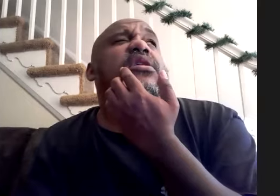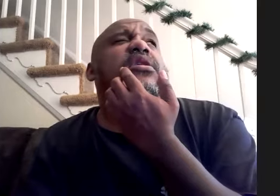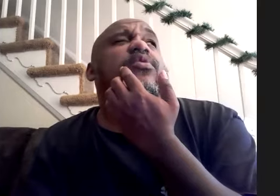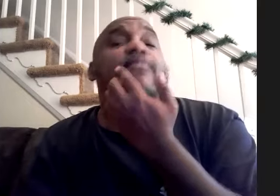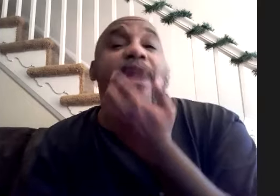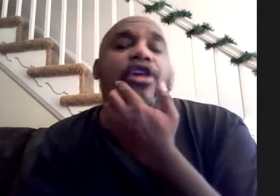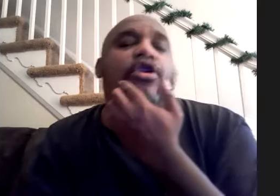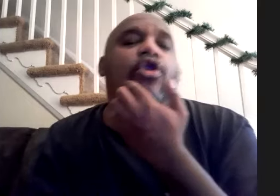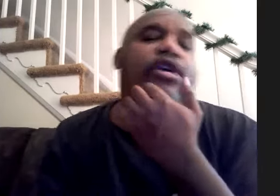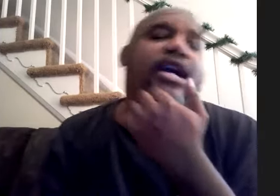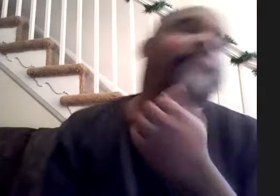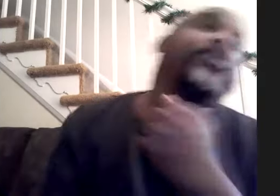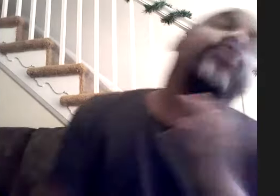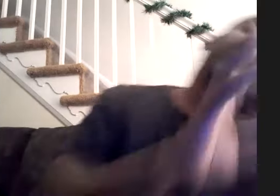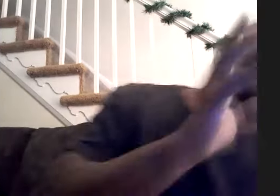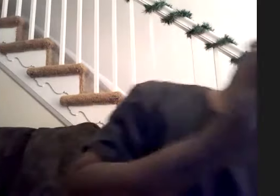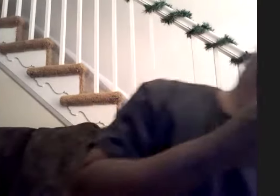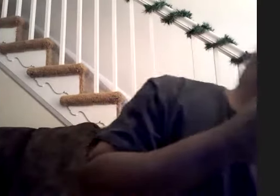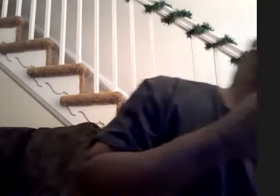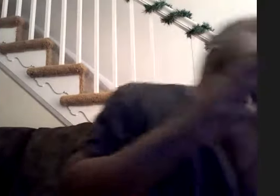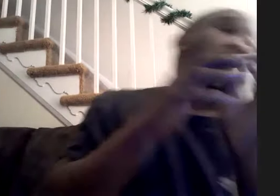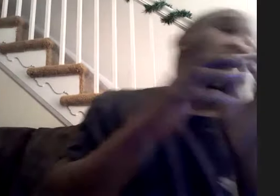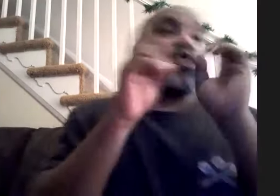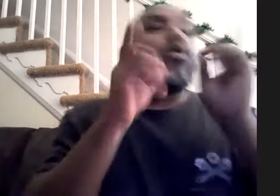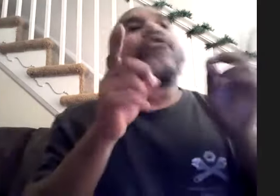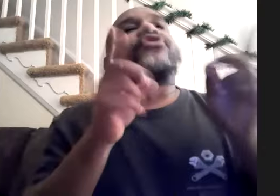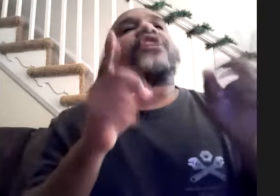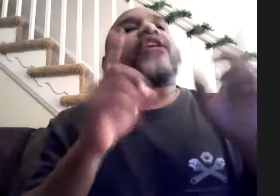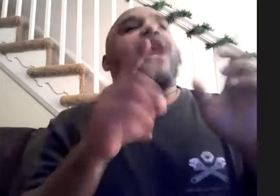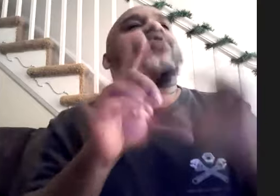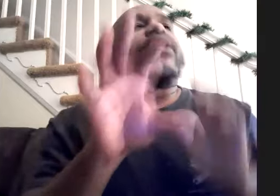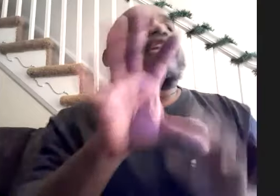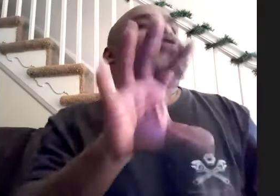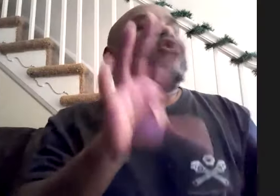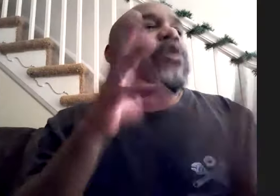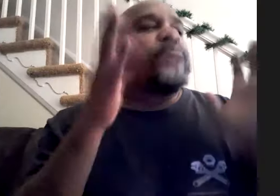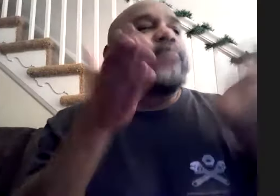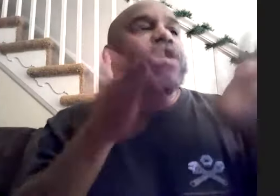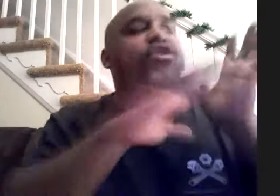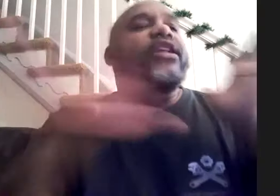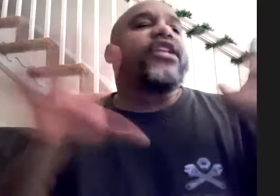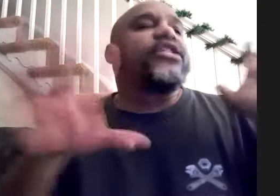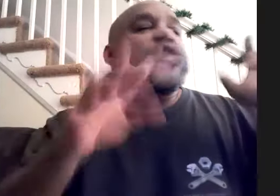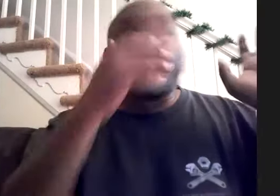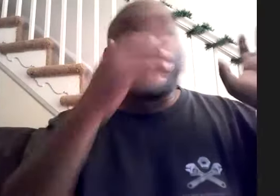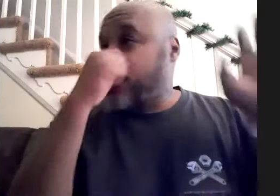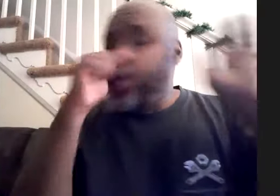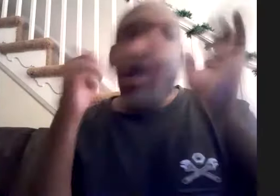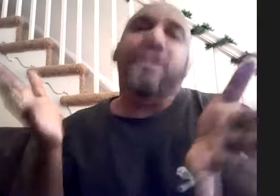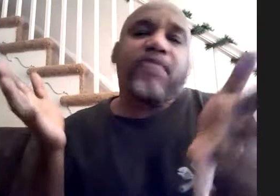red baron old billy cobb tune which was really cool but the one other thing that i want to get into or i'm gonna glaze this over you know who jimmy